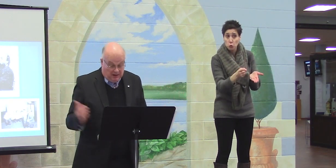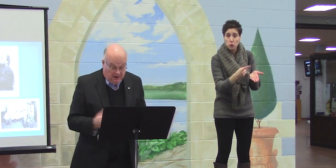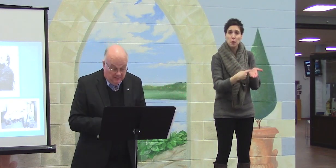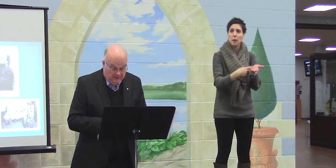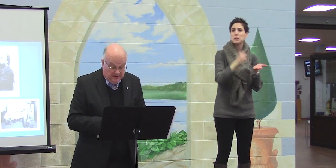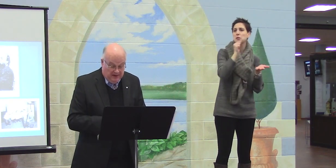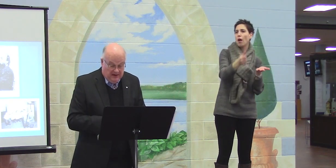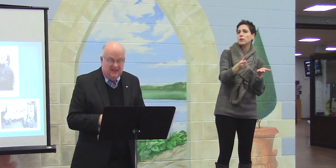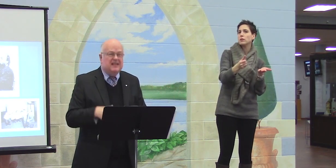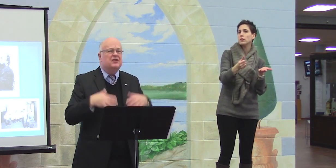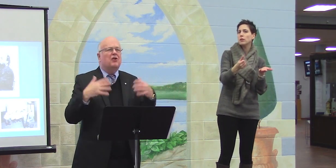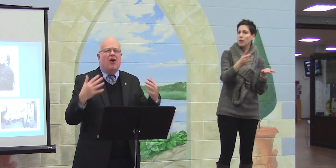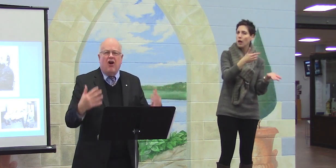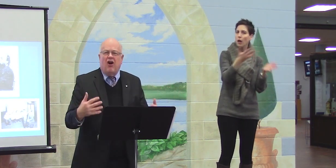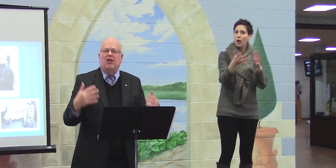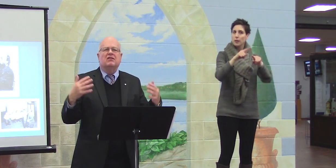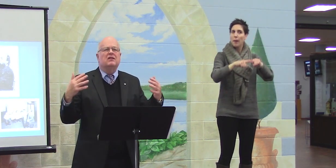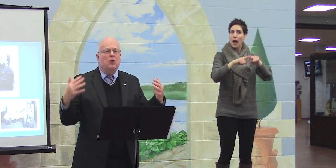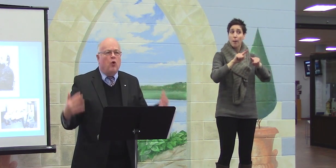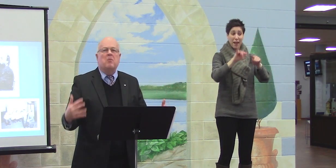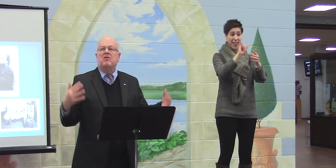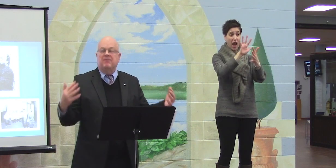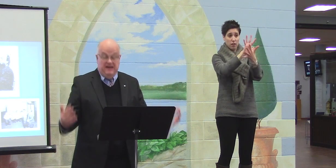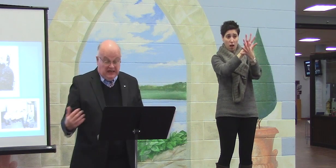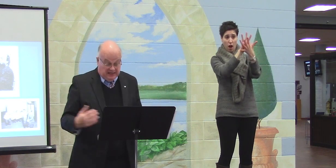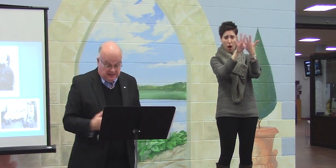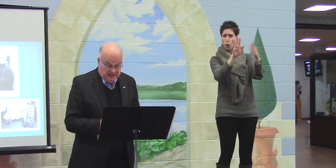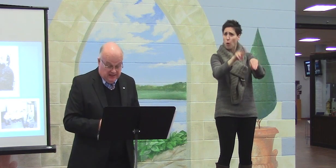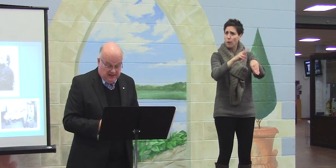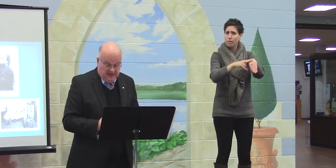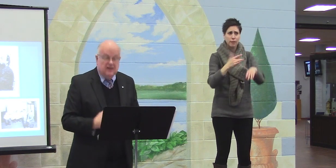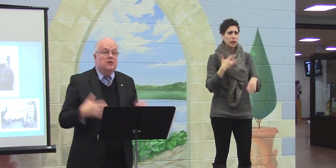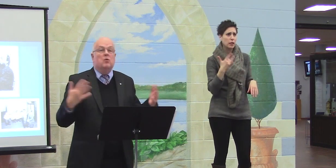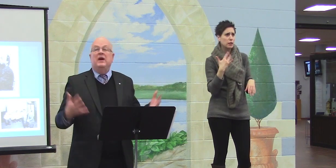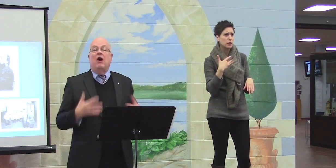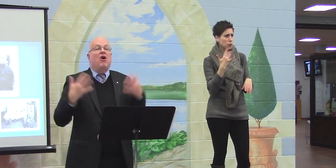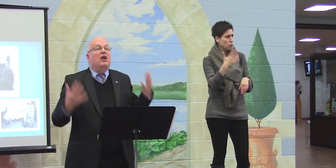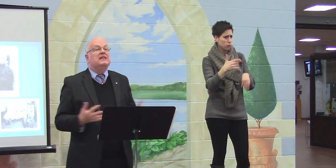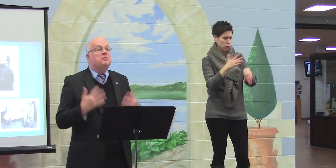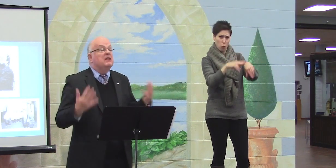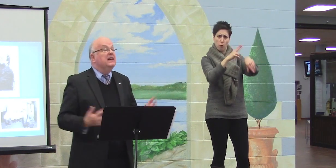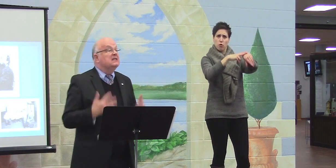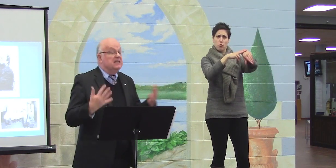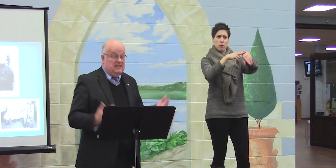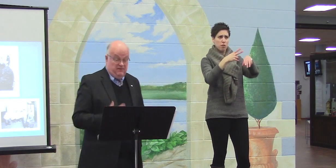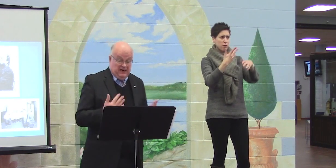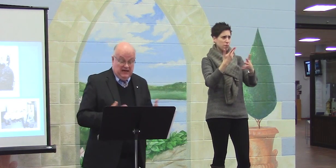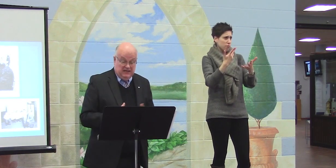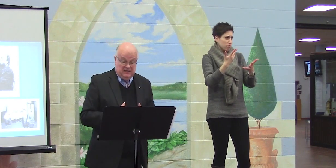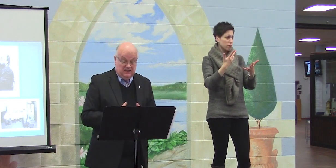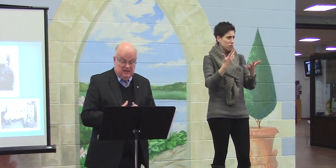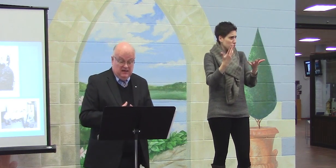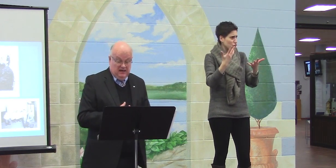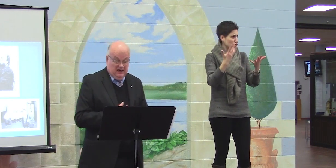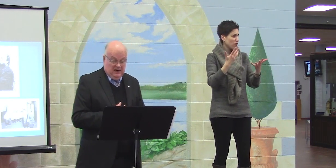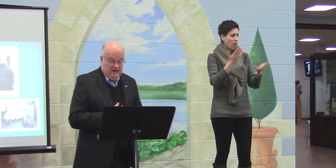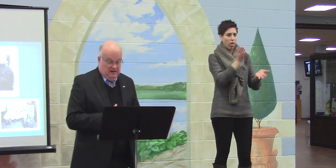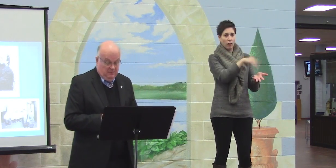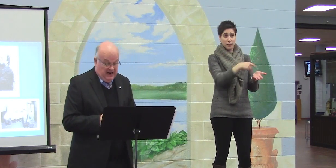it's not. These are all normal feelings. We all experience these feelings